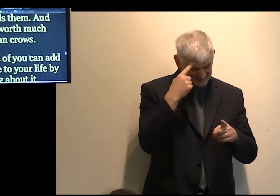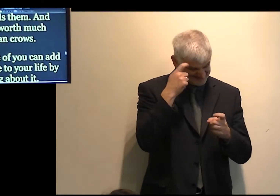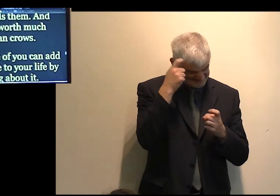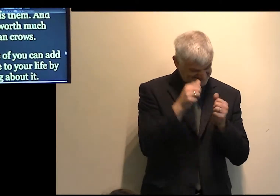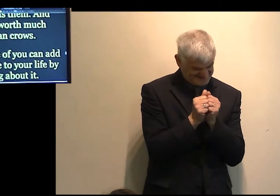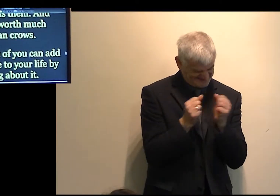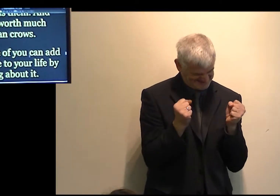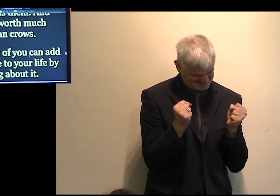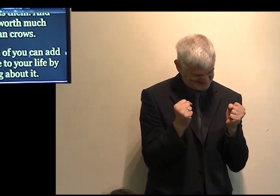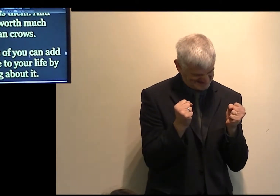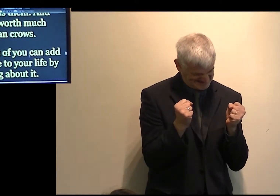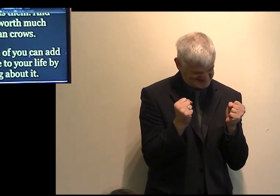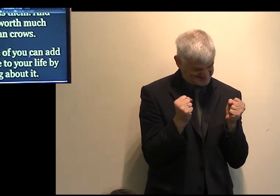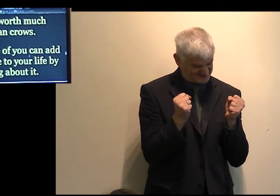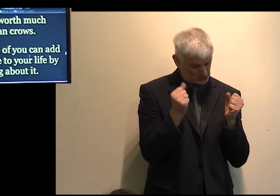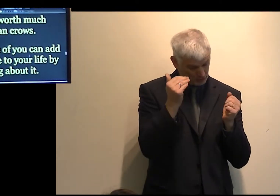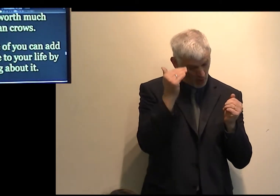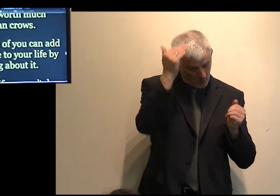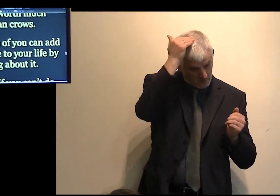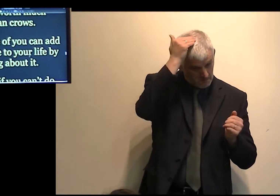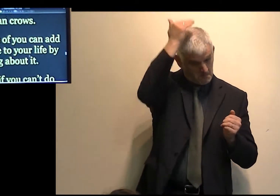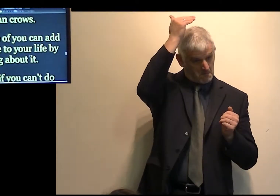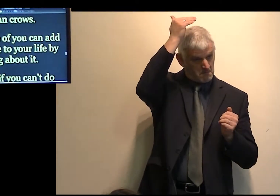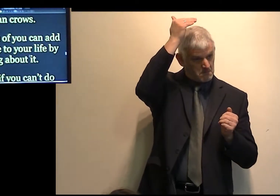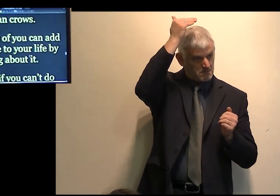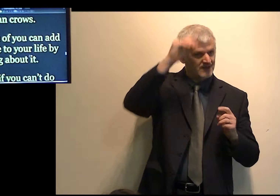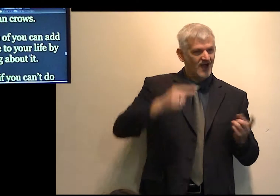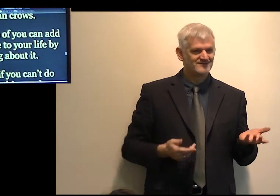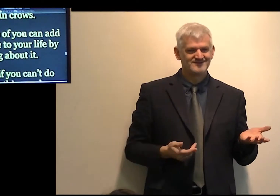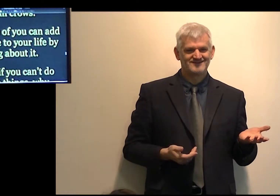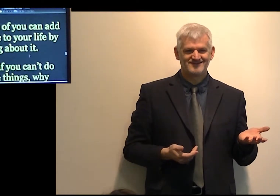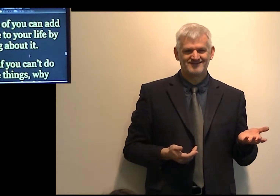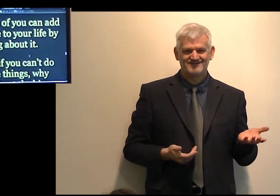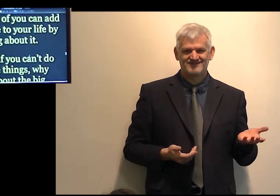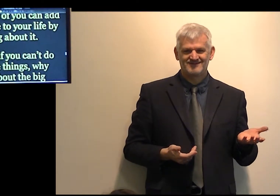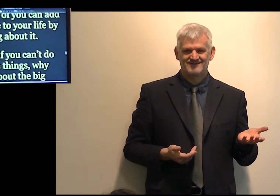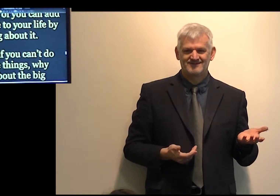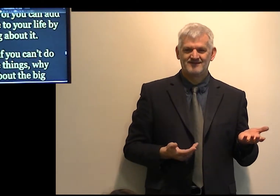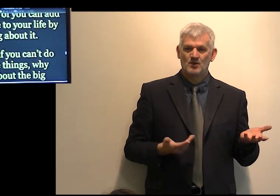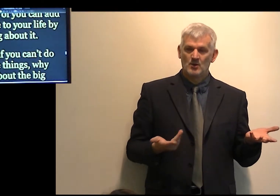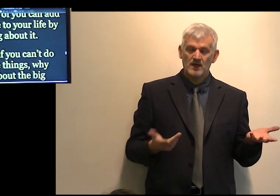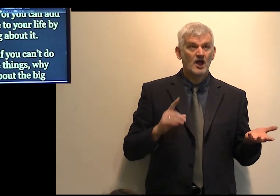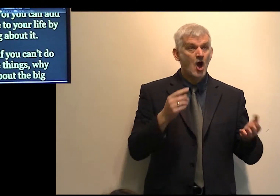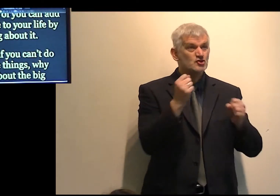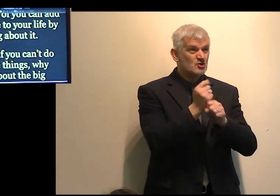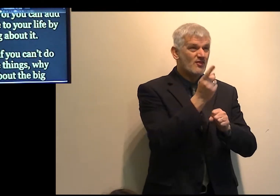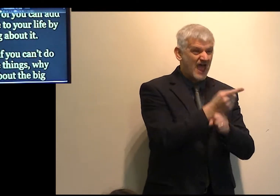stature, one cupid? If ye then be not able to do that thing which is least,